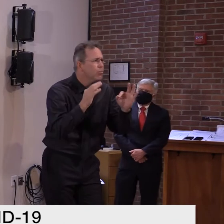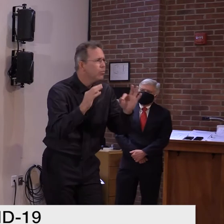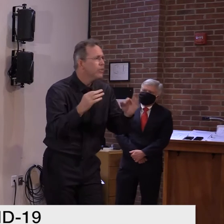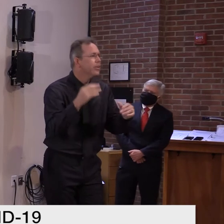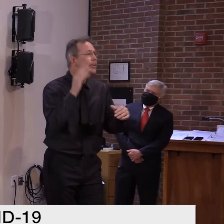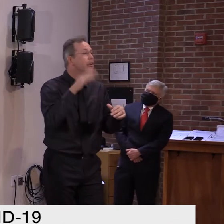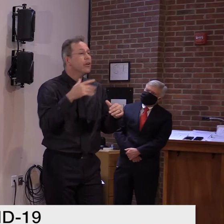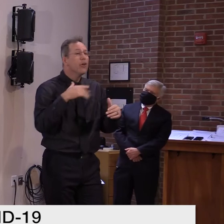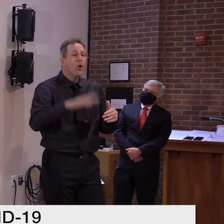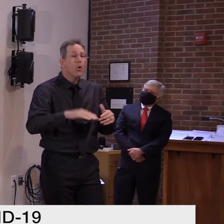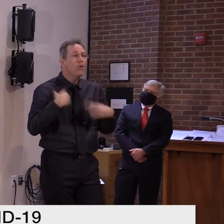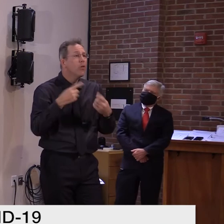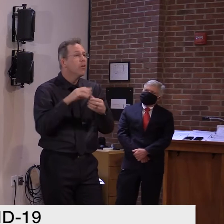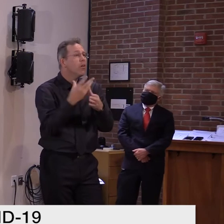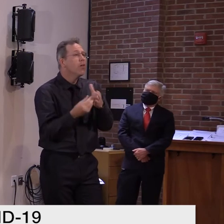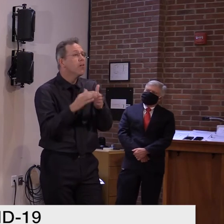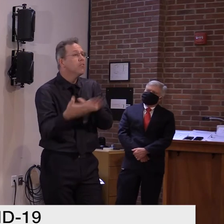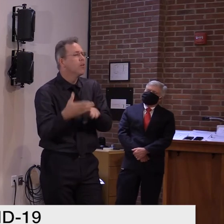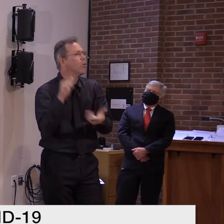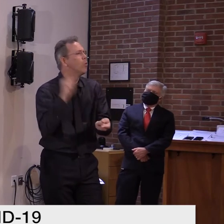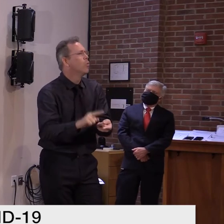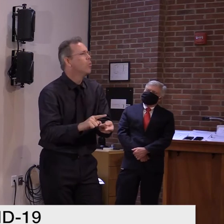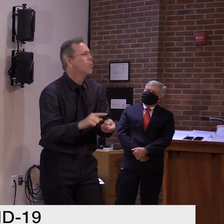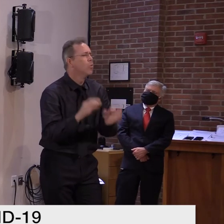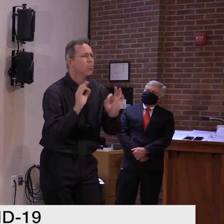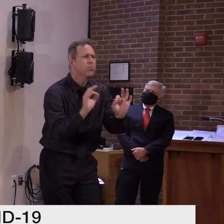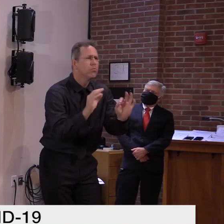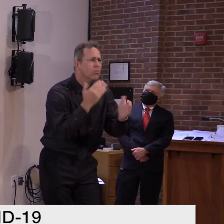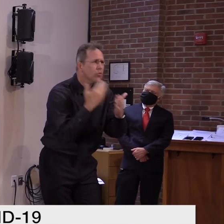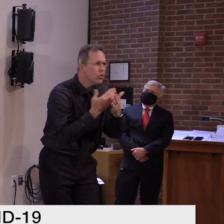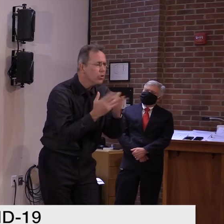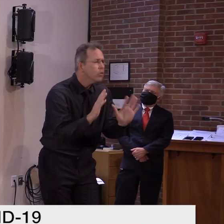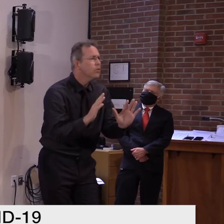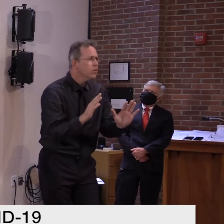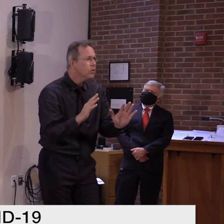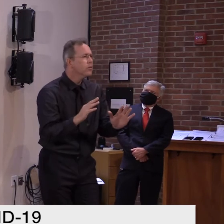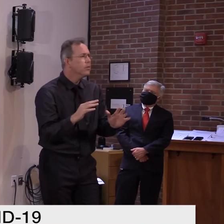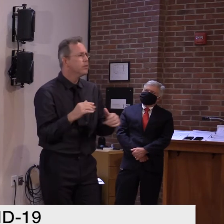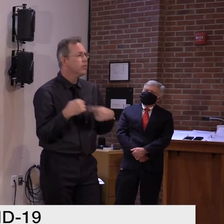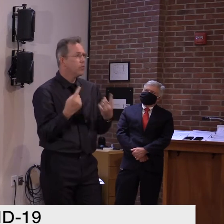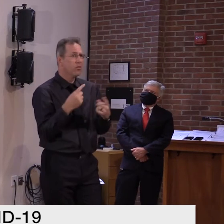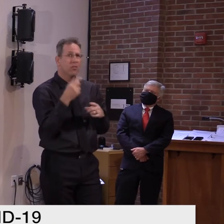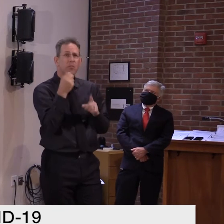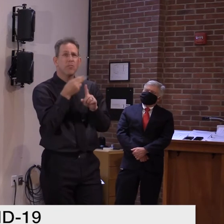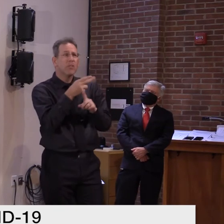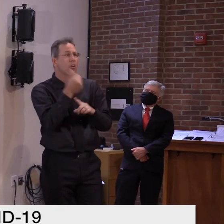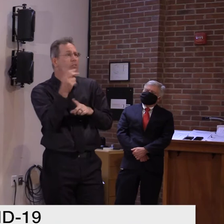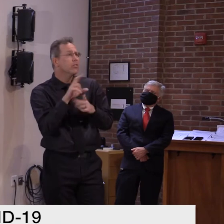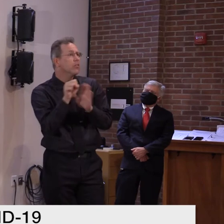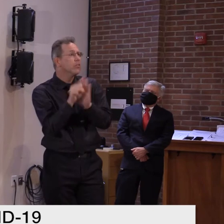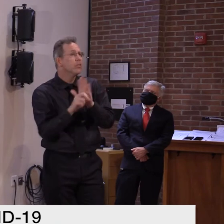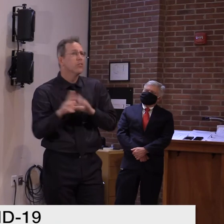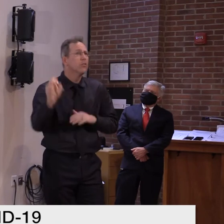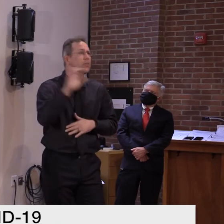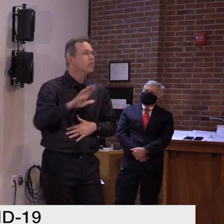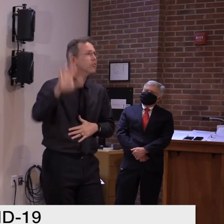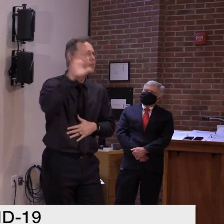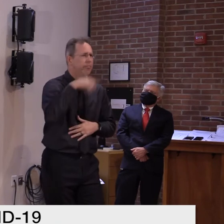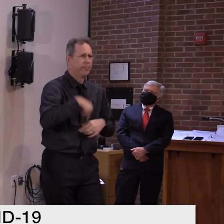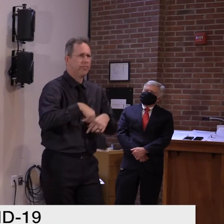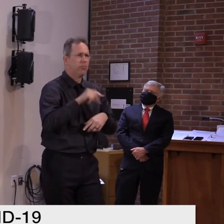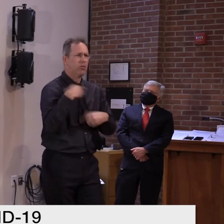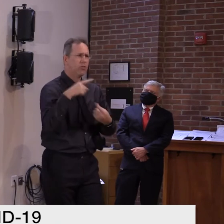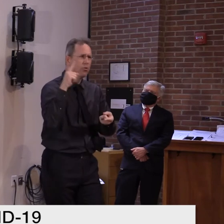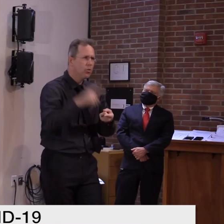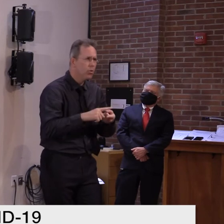uh, in, uh, in the U.S. We have M per capita. Um, so, um, we've done, uh, we've done fairly